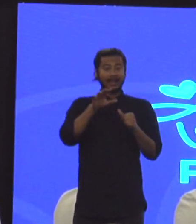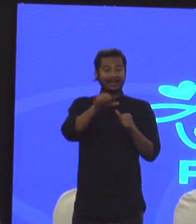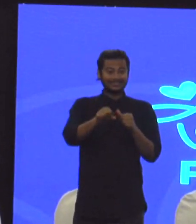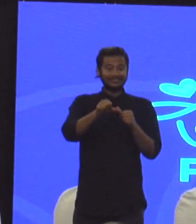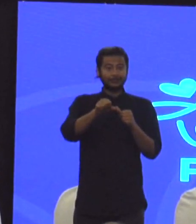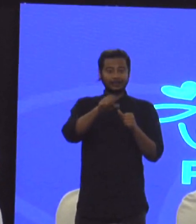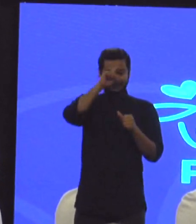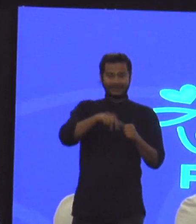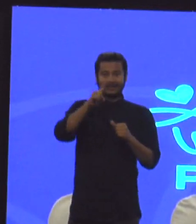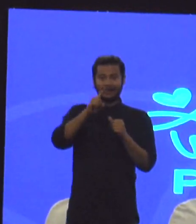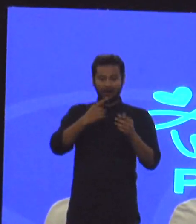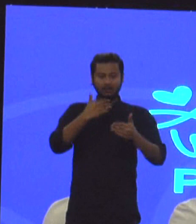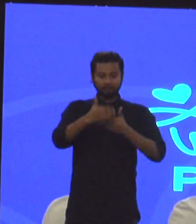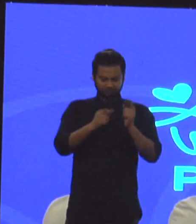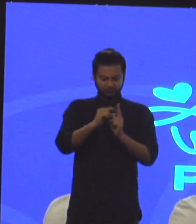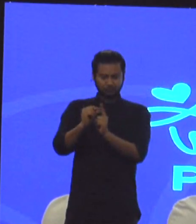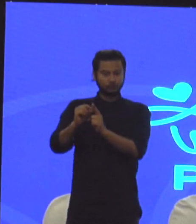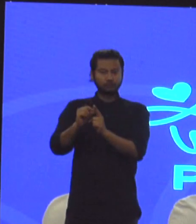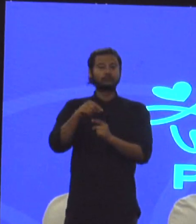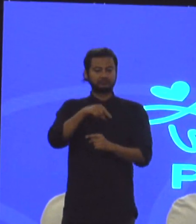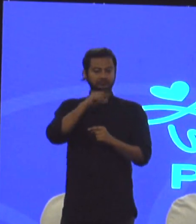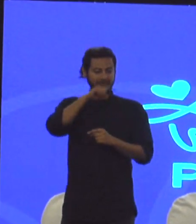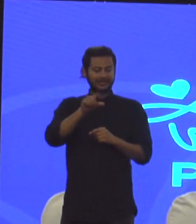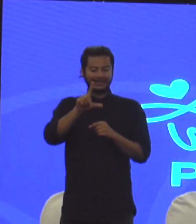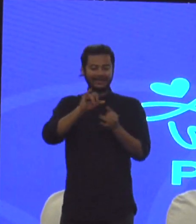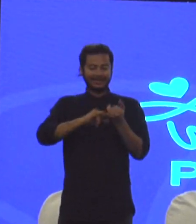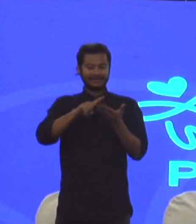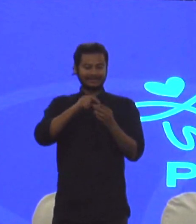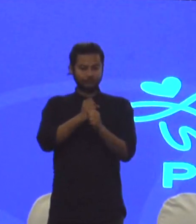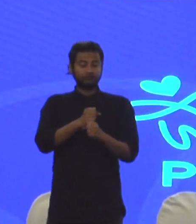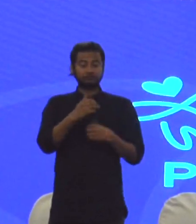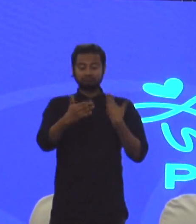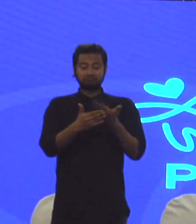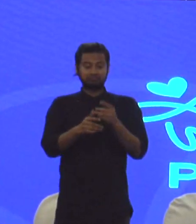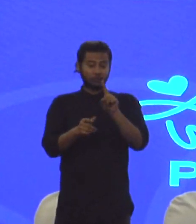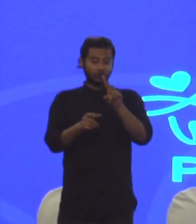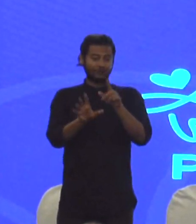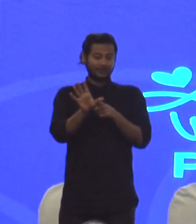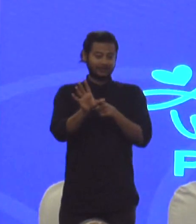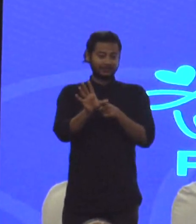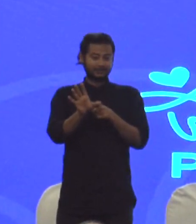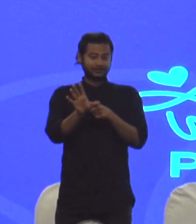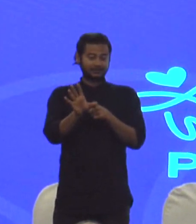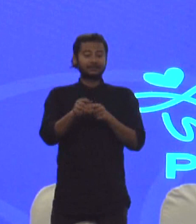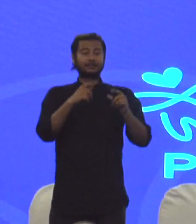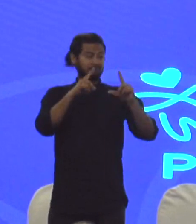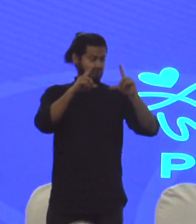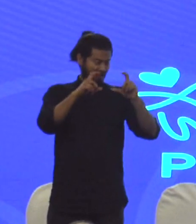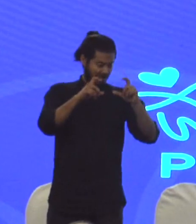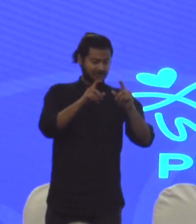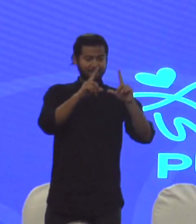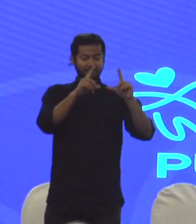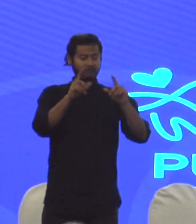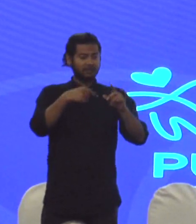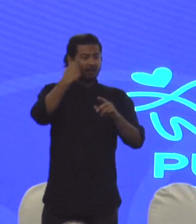LSEG. With over 12 years of diverse industry experience in various domains, such as art and photography, hospitality, content